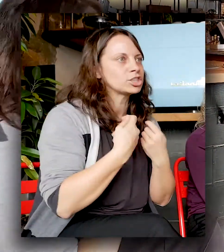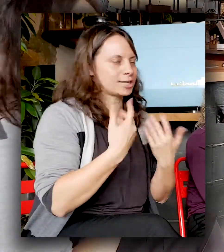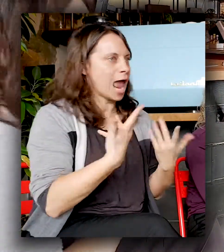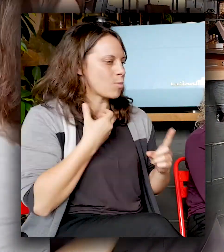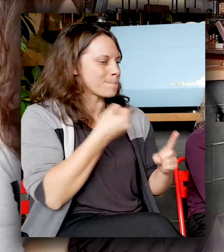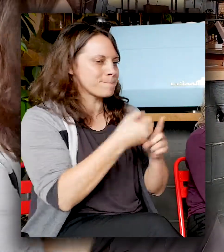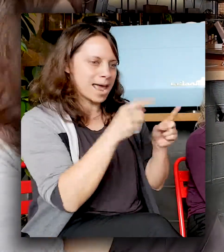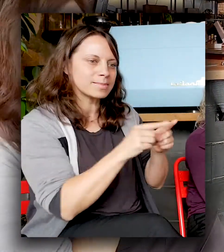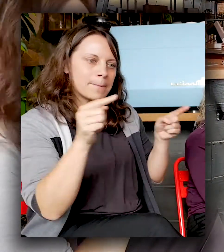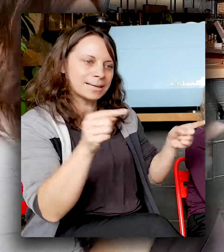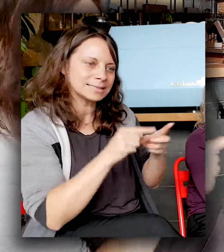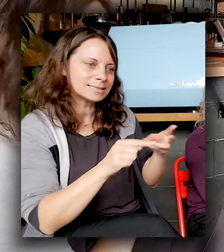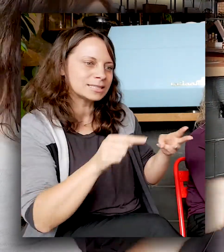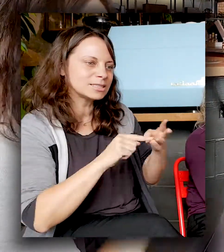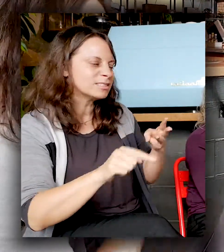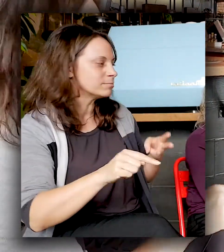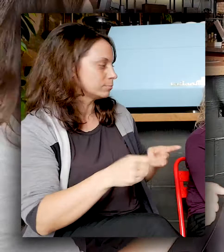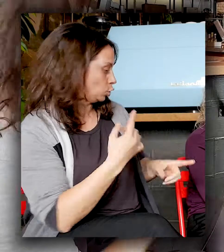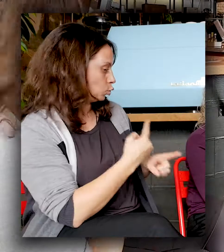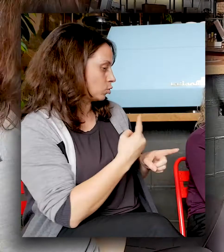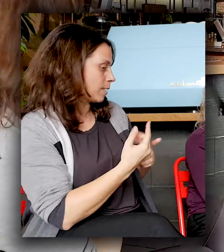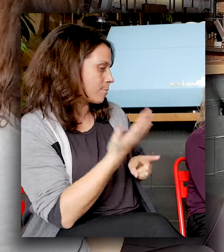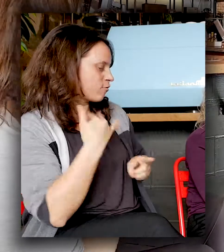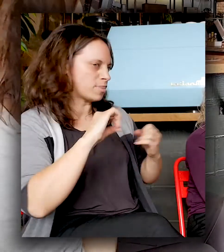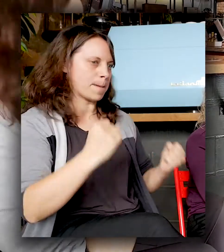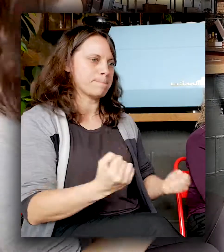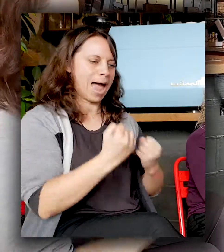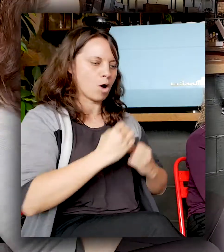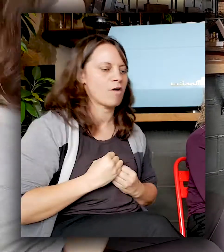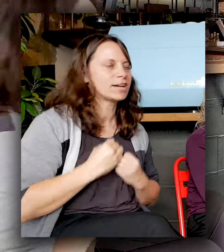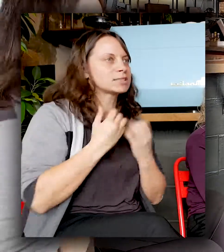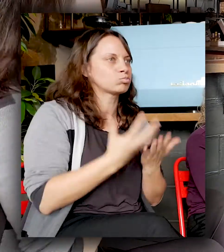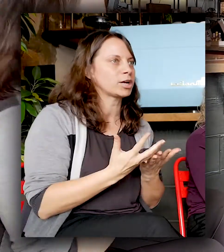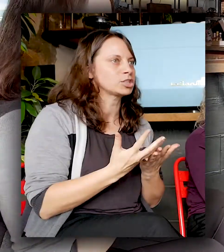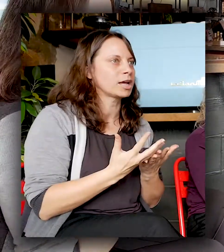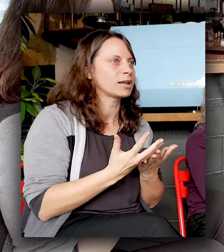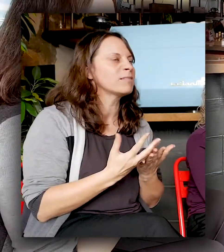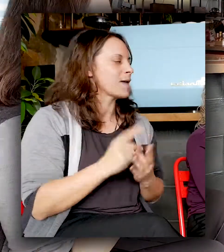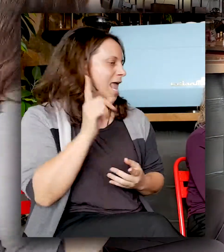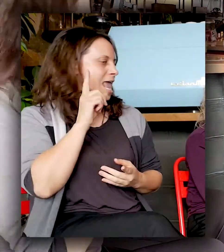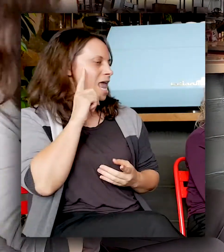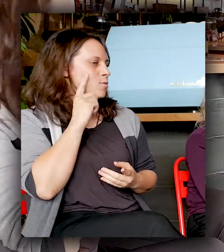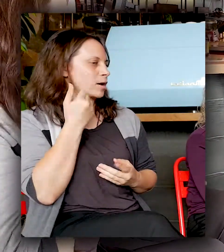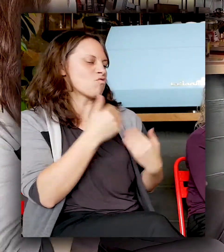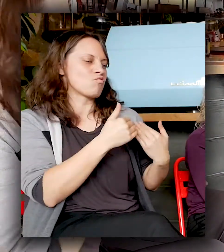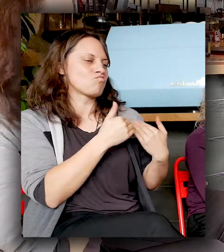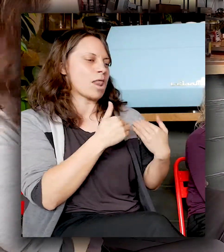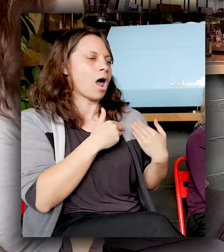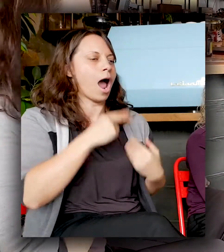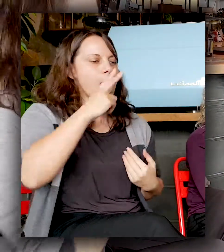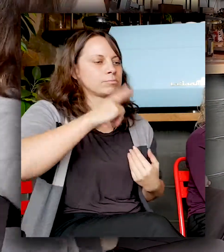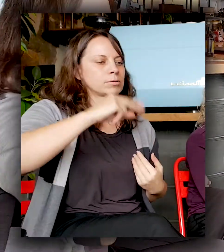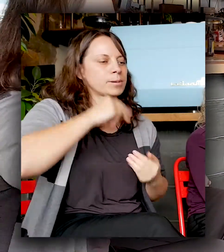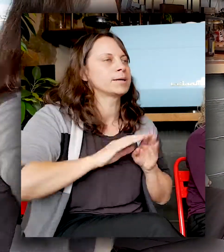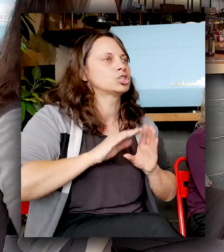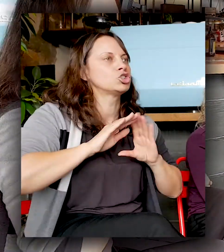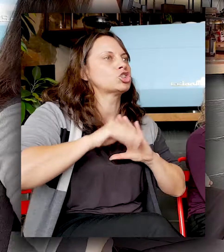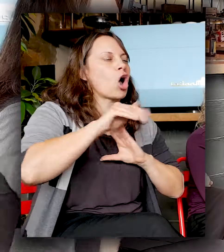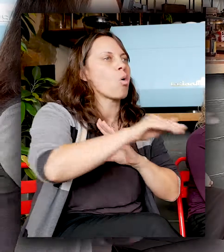often think about the power of expression and that type of thing. We kind of rely on the tone of our voice and the words that we choose. Words and sign language, it's all